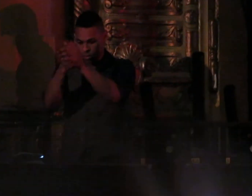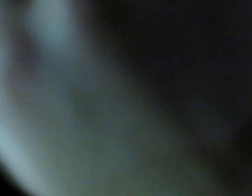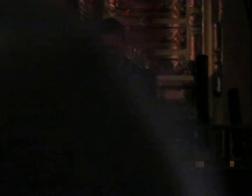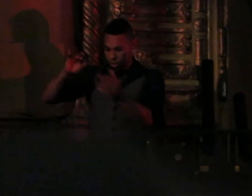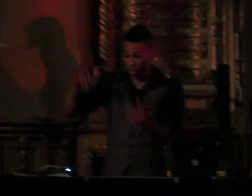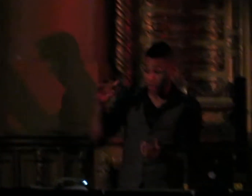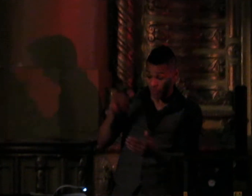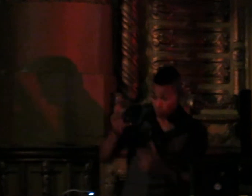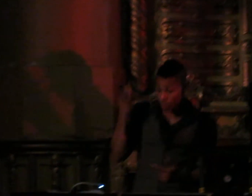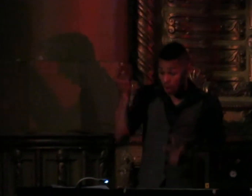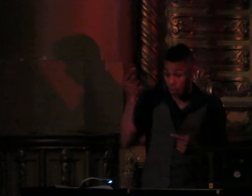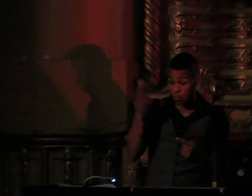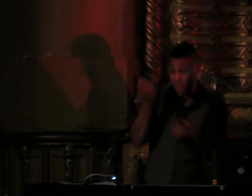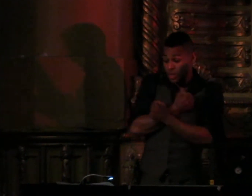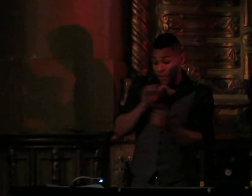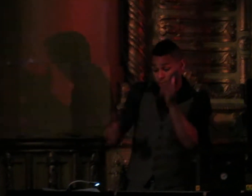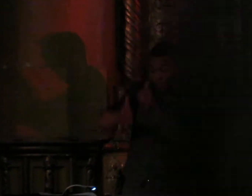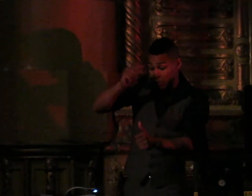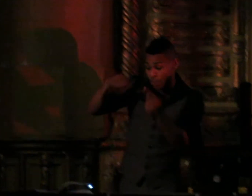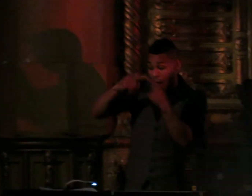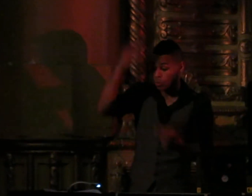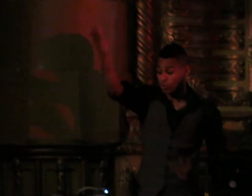Yeah, that's what I'm always supposed to die.